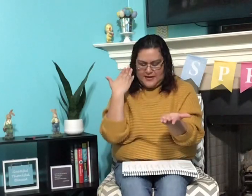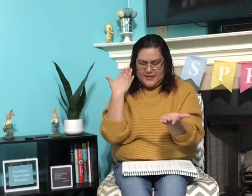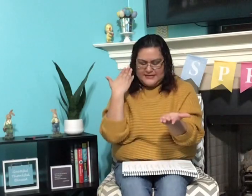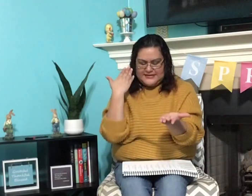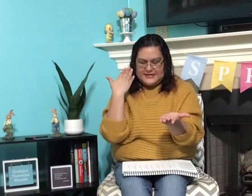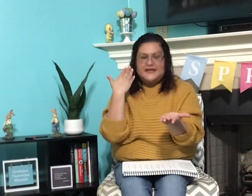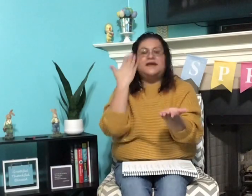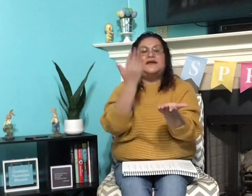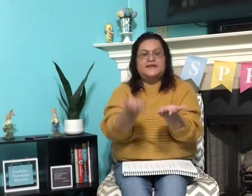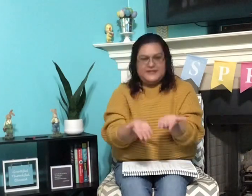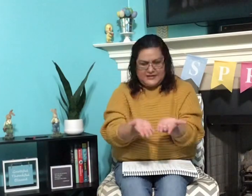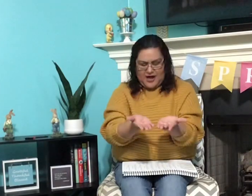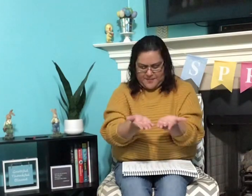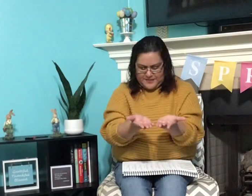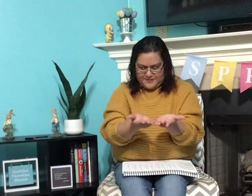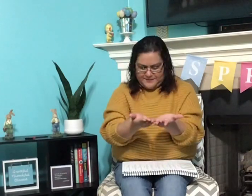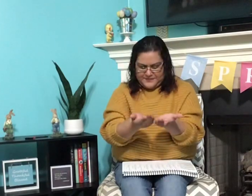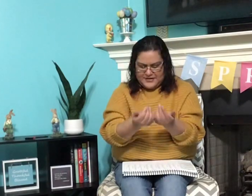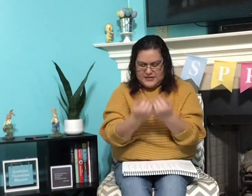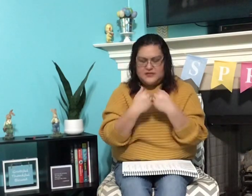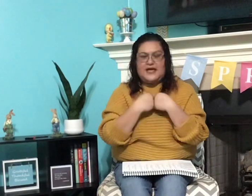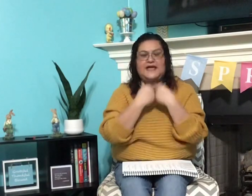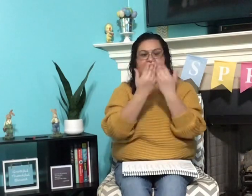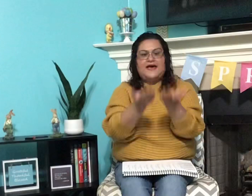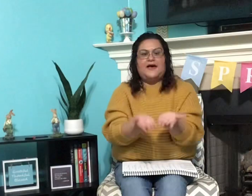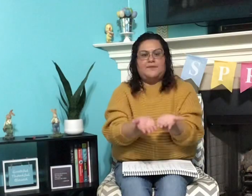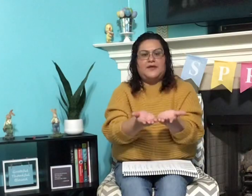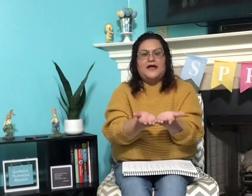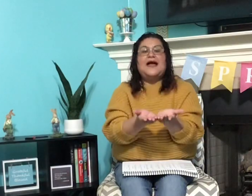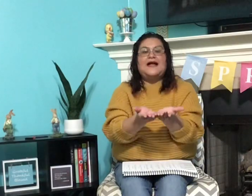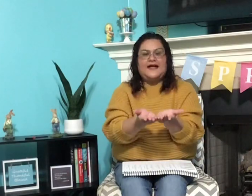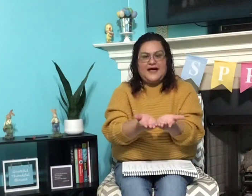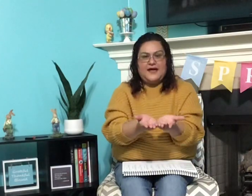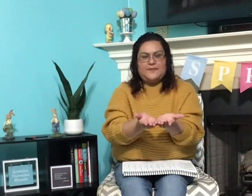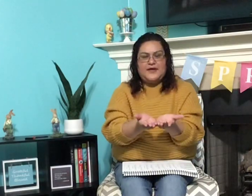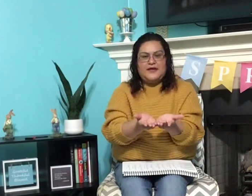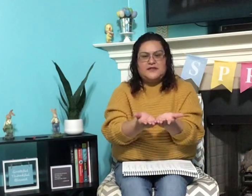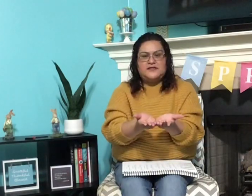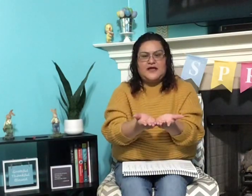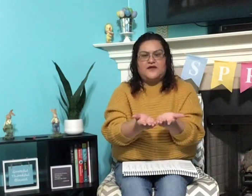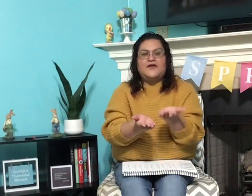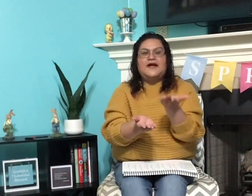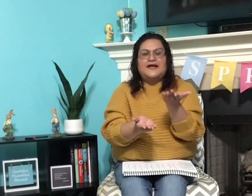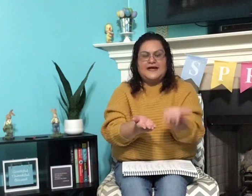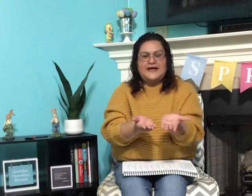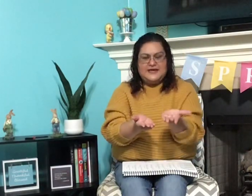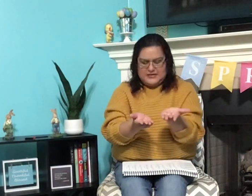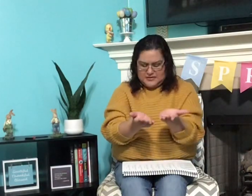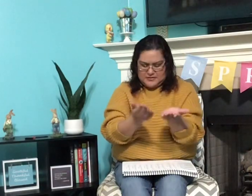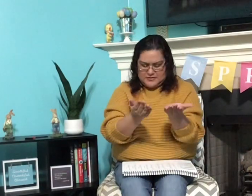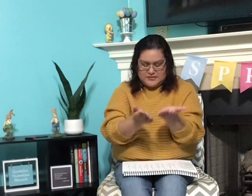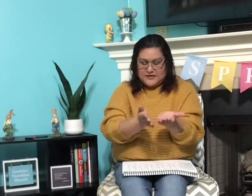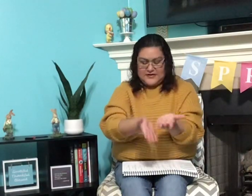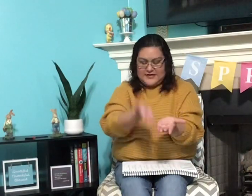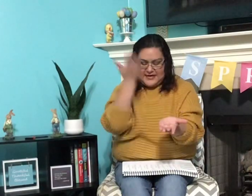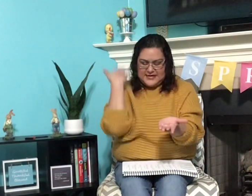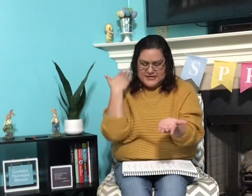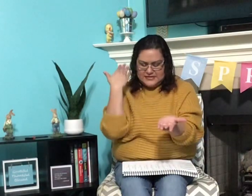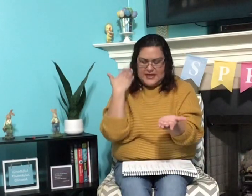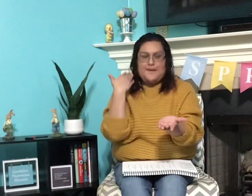t, top. Say cup, cup, instead of k, instead of k, say